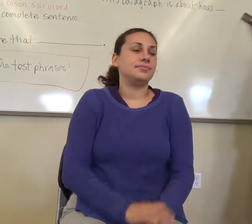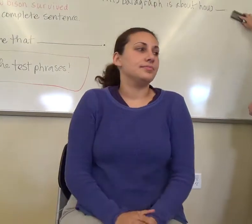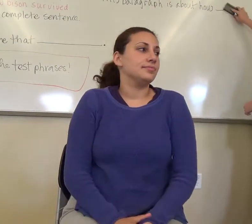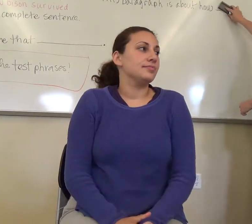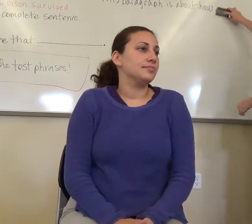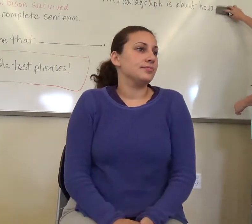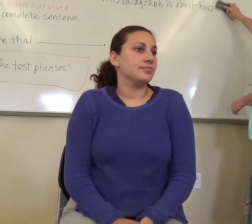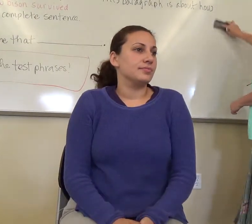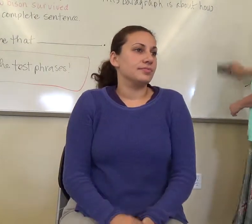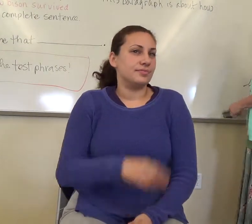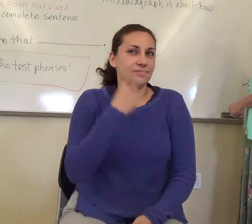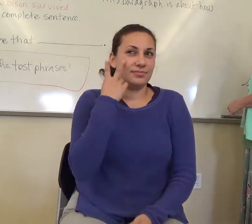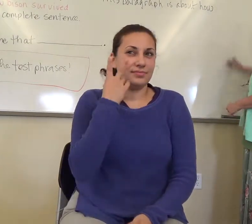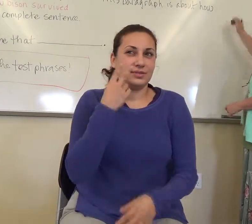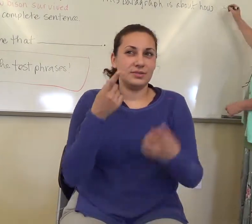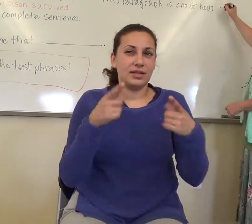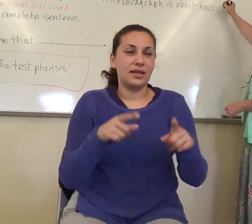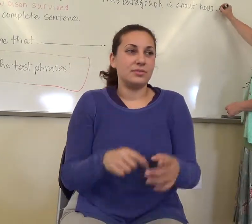See what happens.